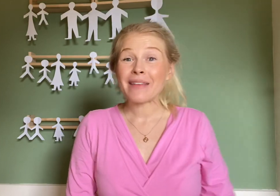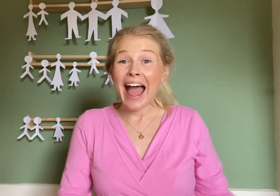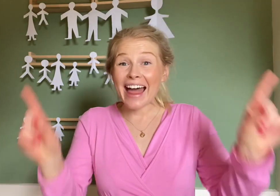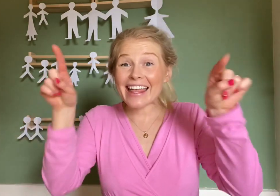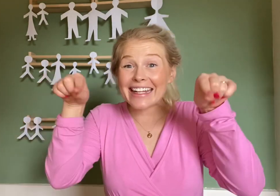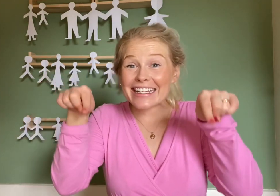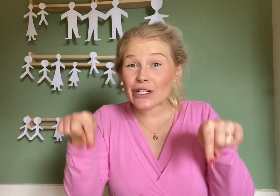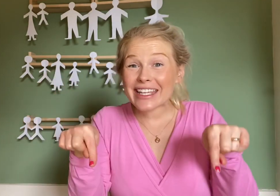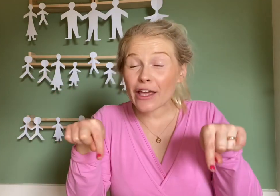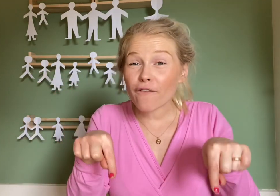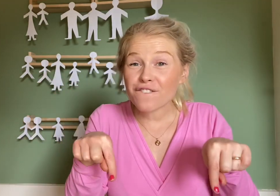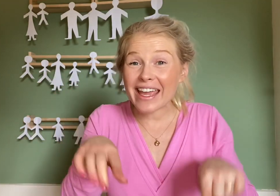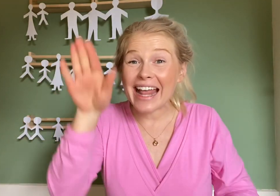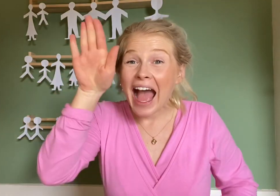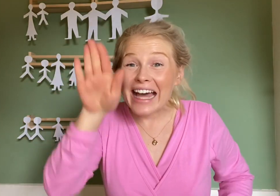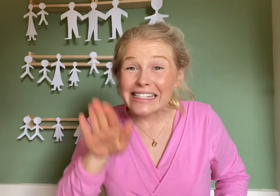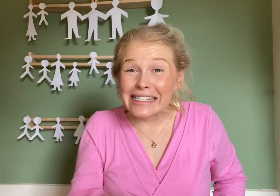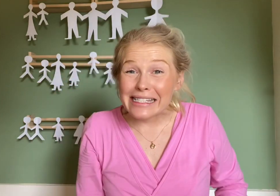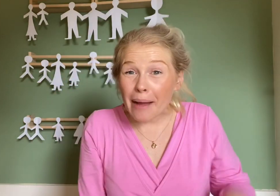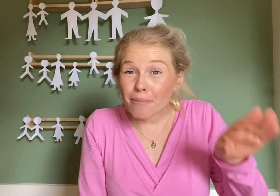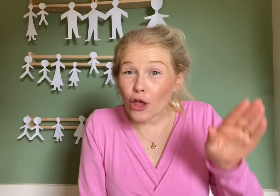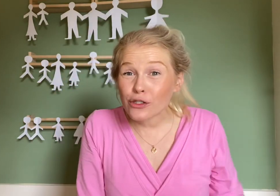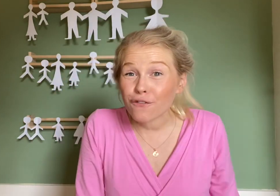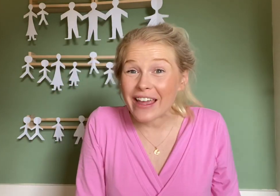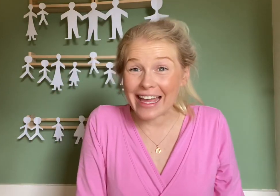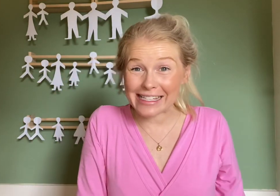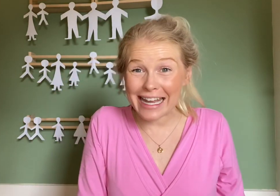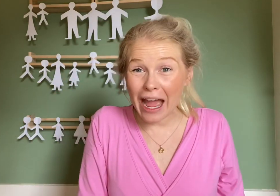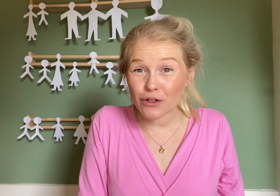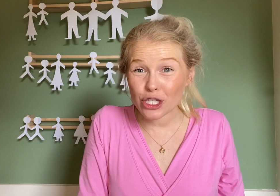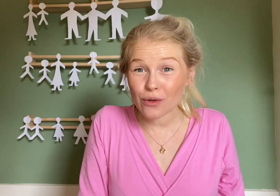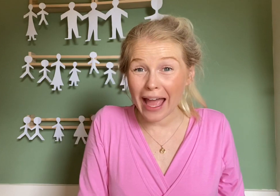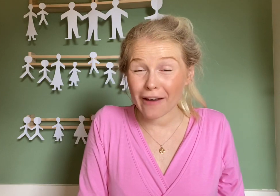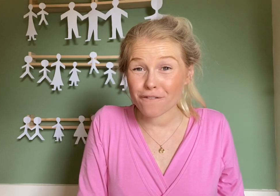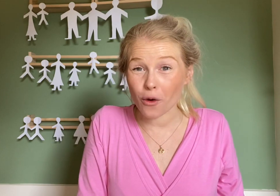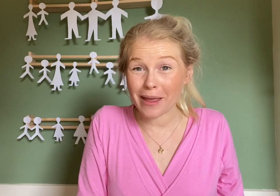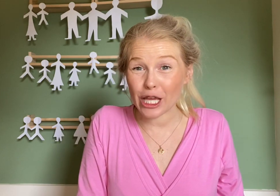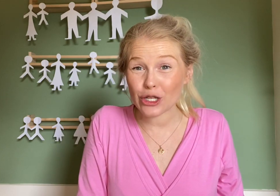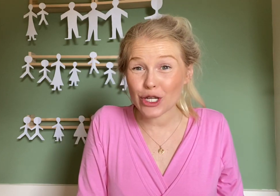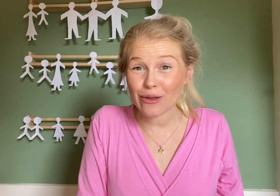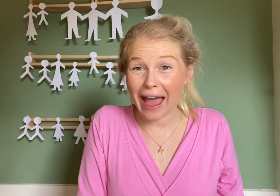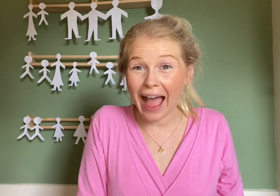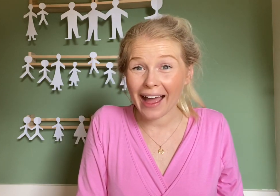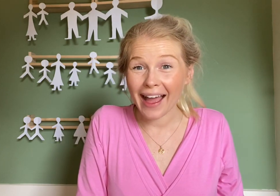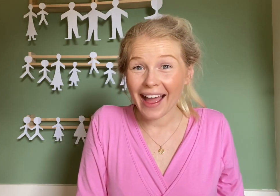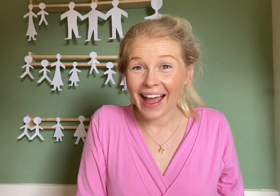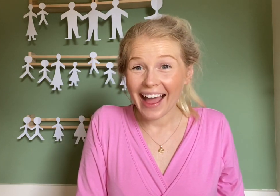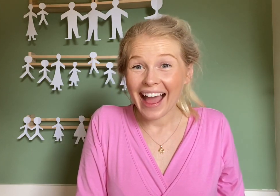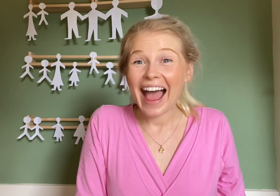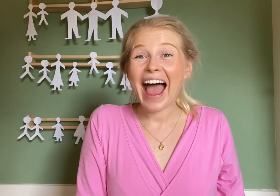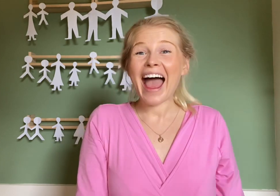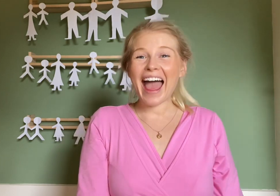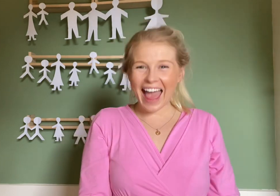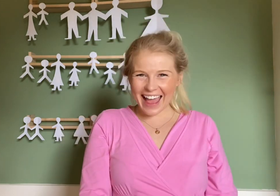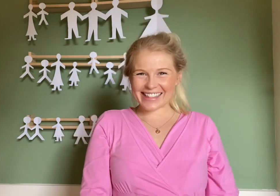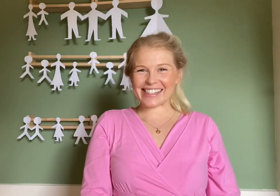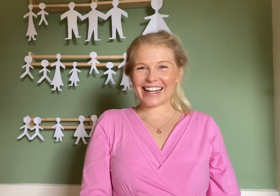And then I need you to get your feet and stamp those feet as loud as you can for me. Can you do that? Excellent!